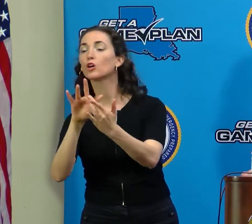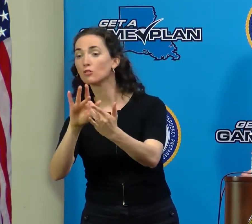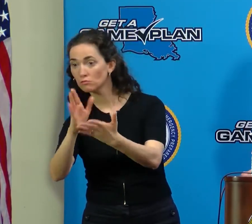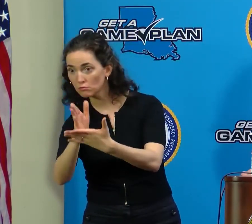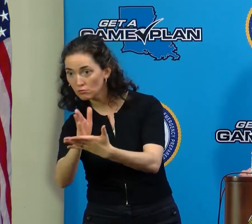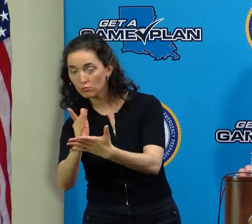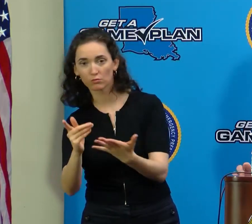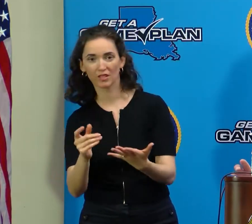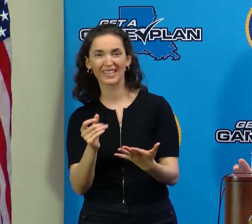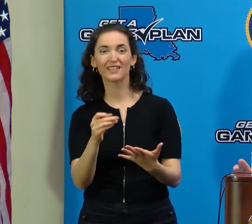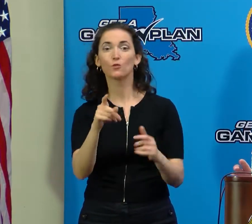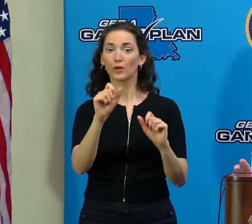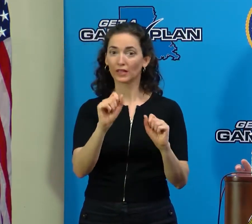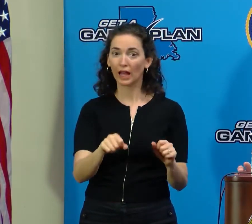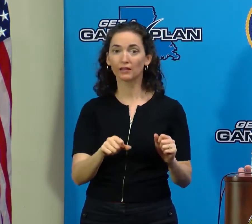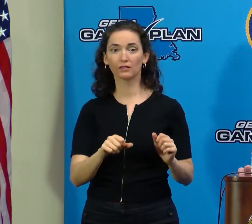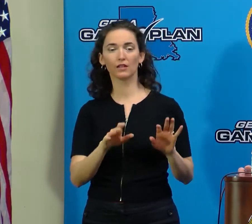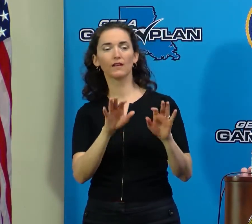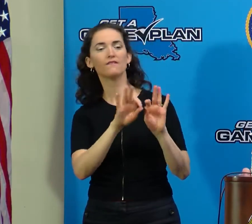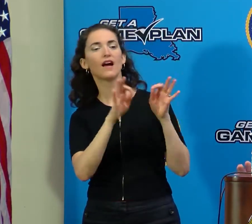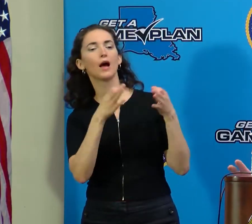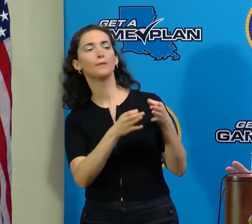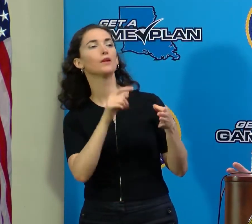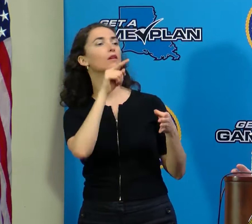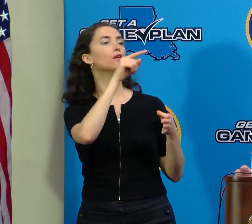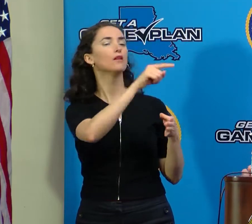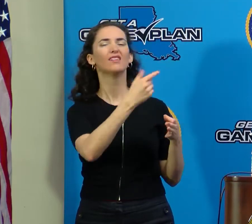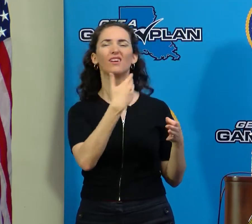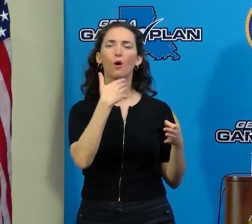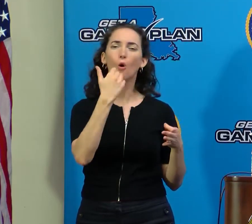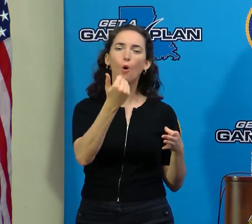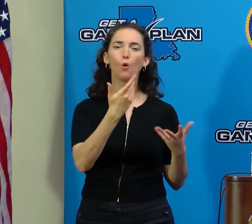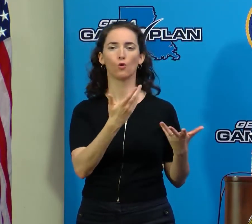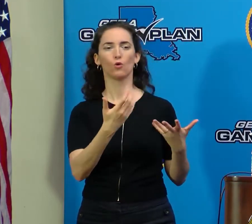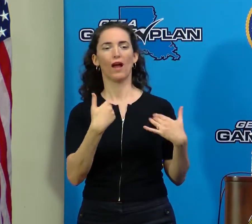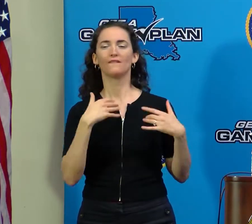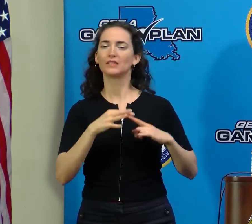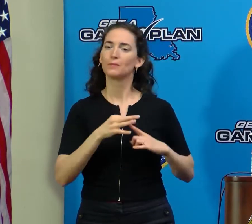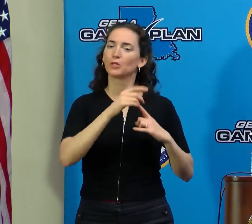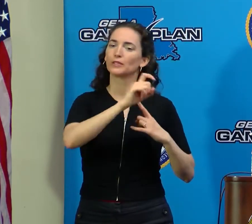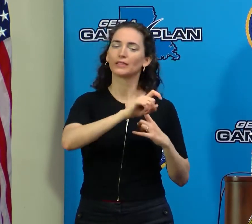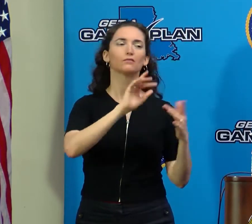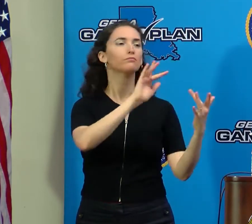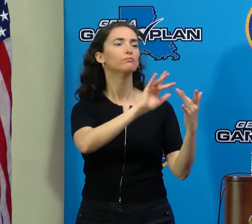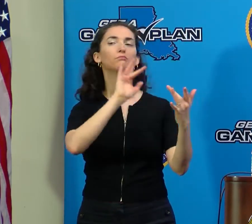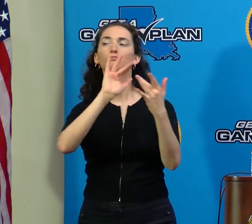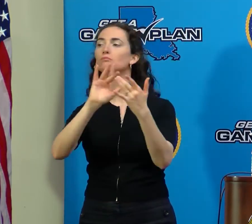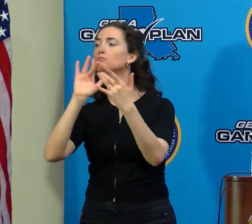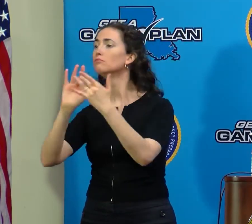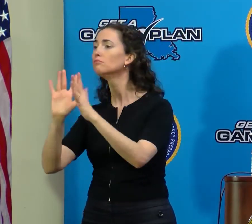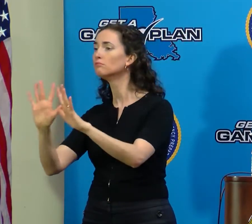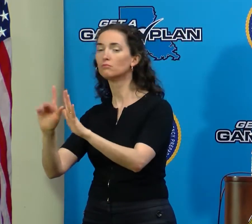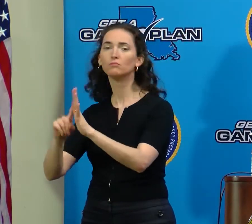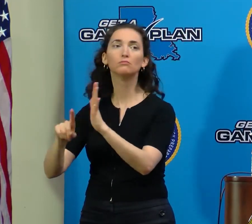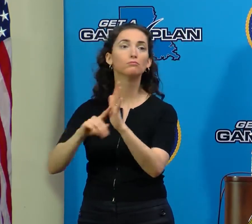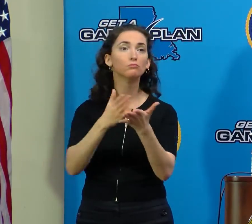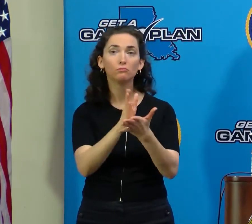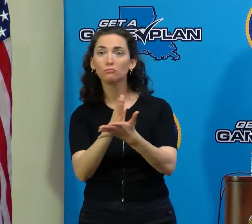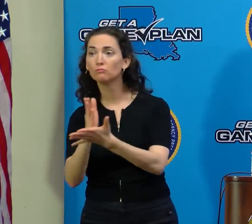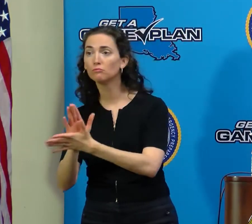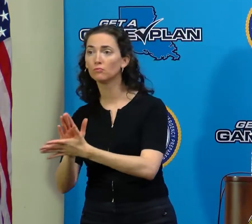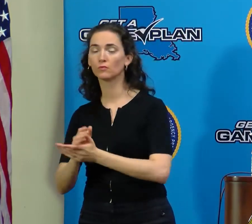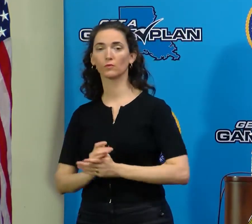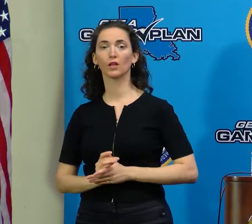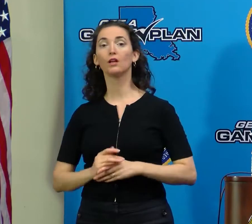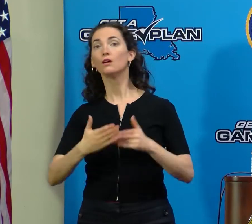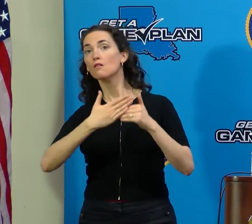extent that you can, you're checking on family members who may be elderly or have special needs. There are an awful lot of unknowns